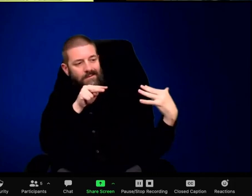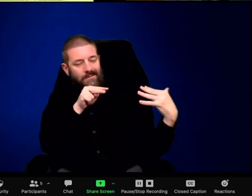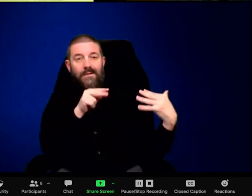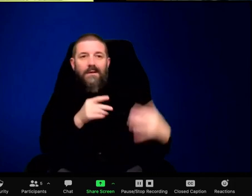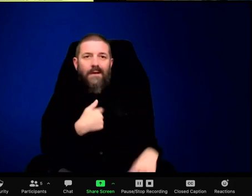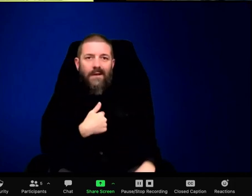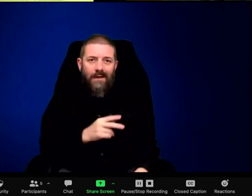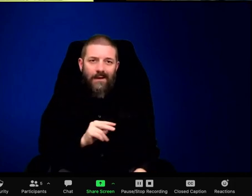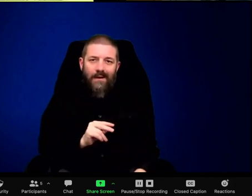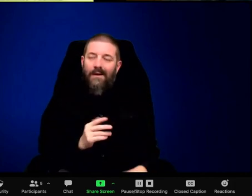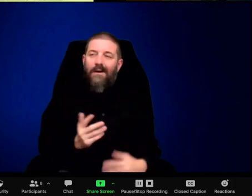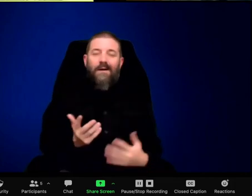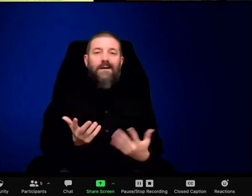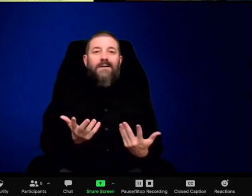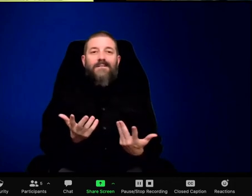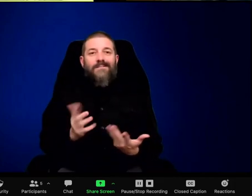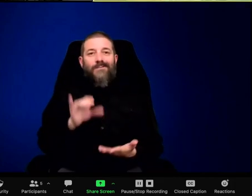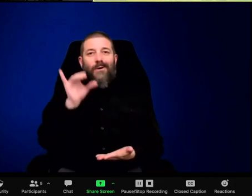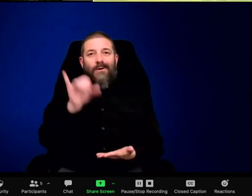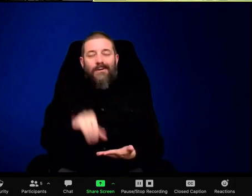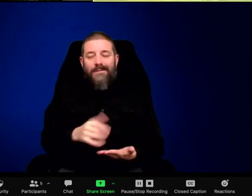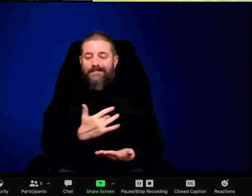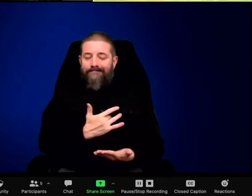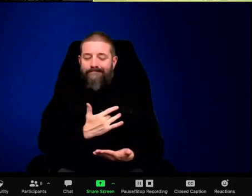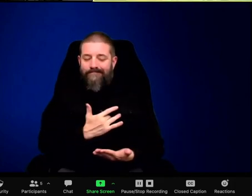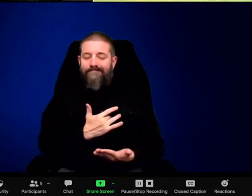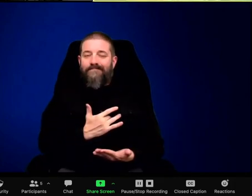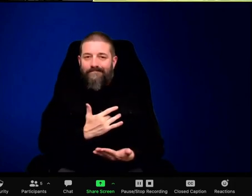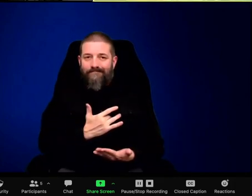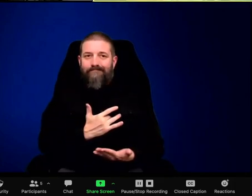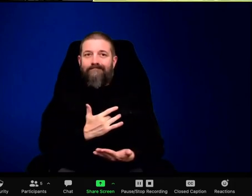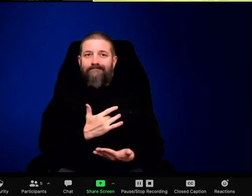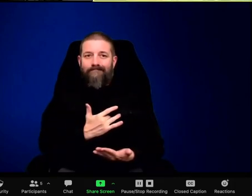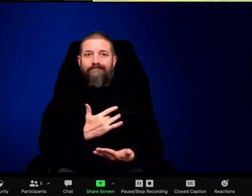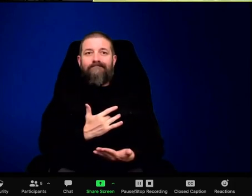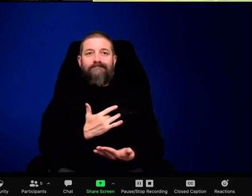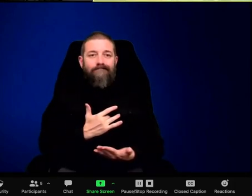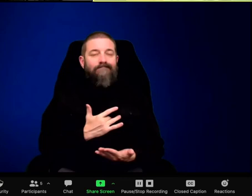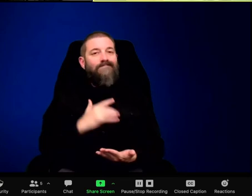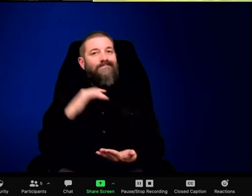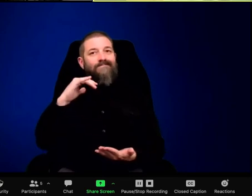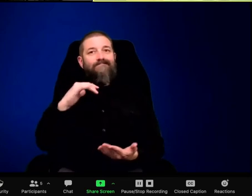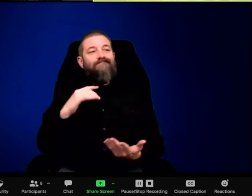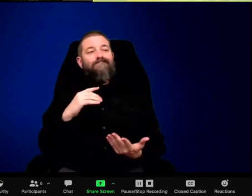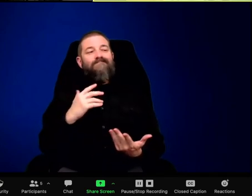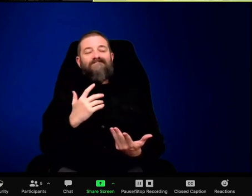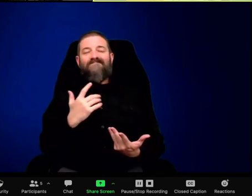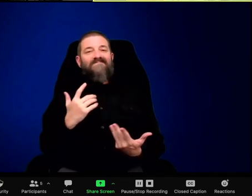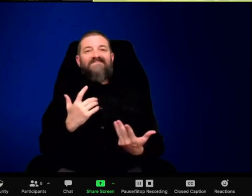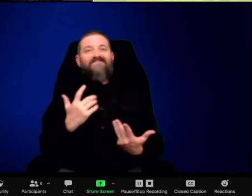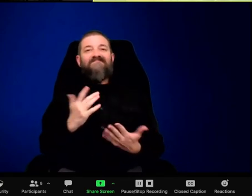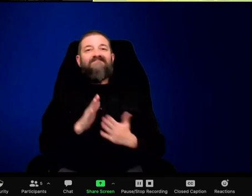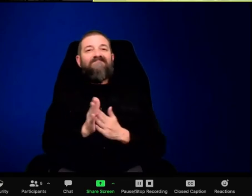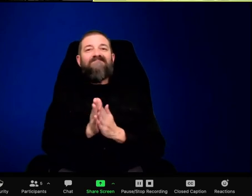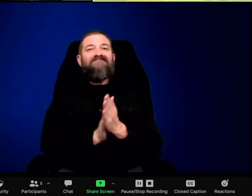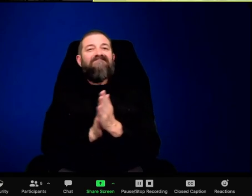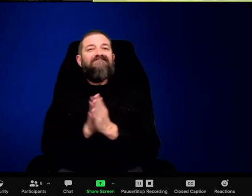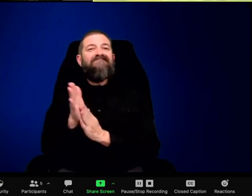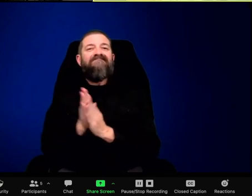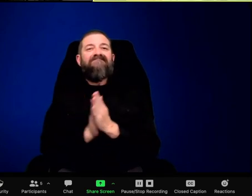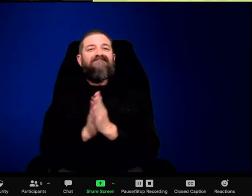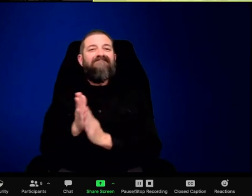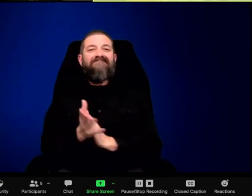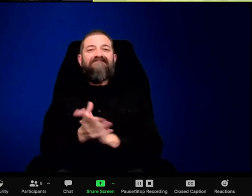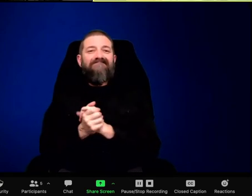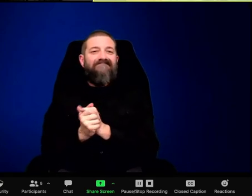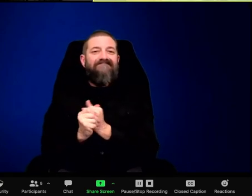I was in the Billings Hospital in that room, getting out of bed, looking out the window to the north, seeing